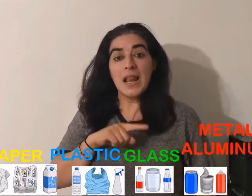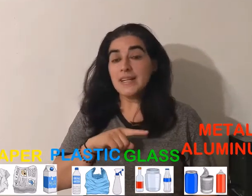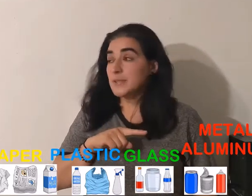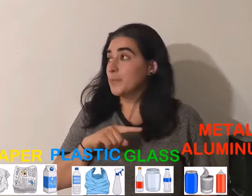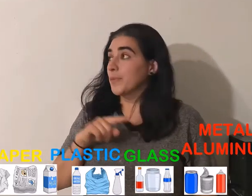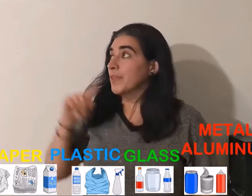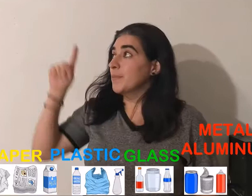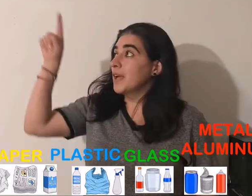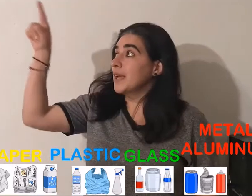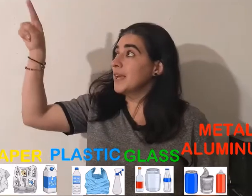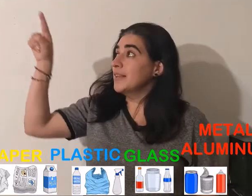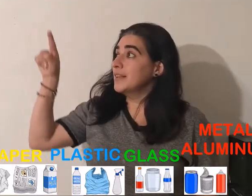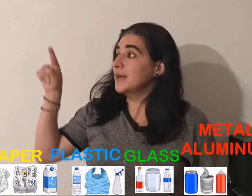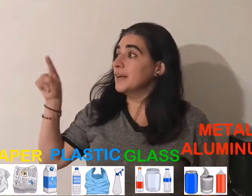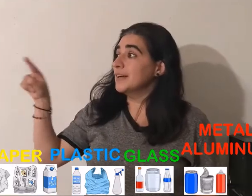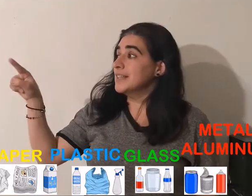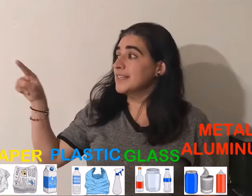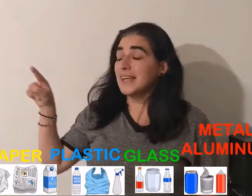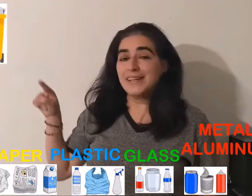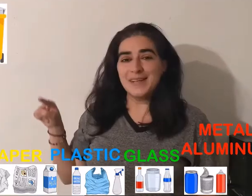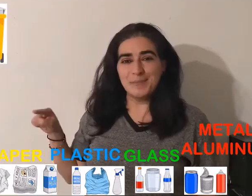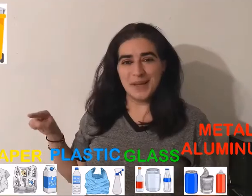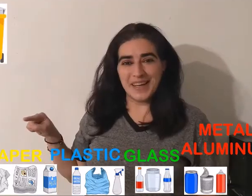Let's put them in the recycling bin.